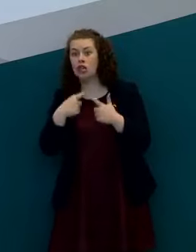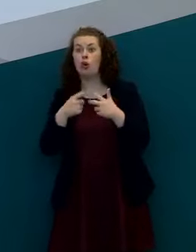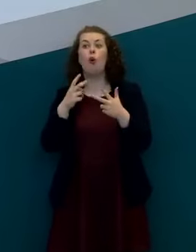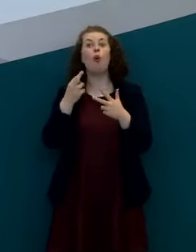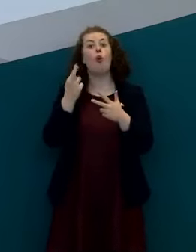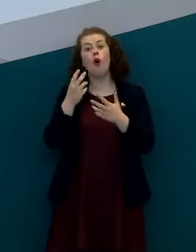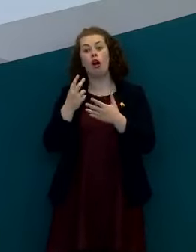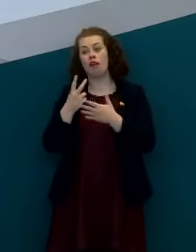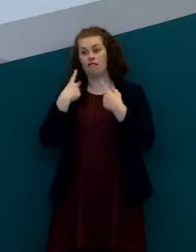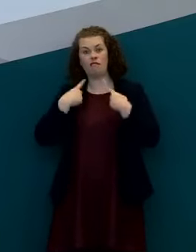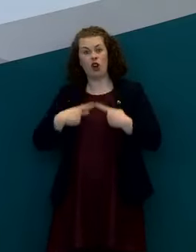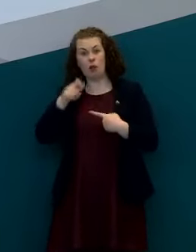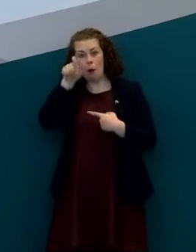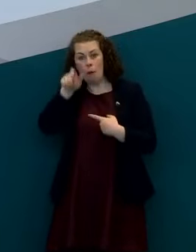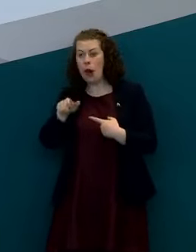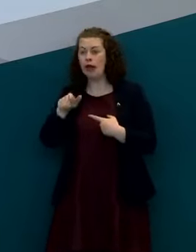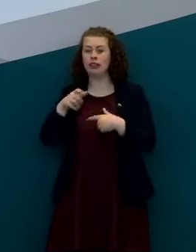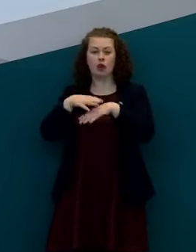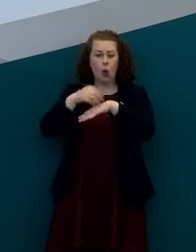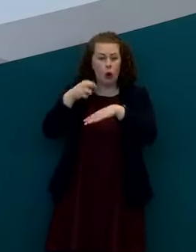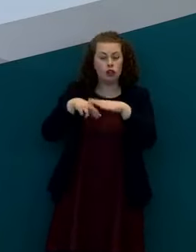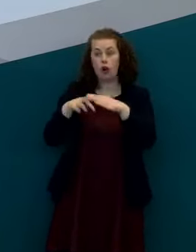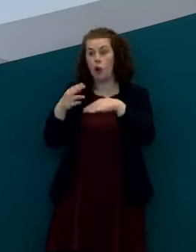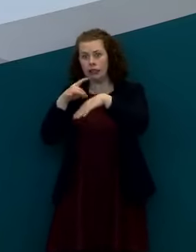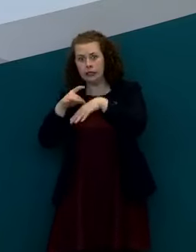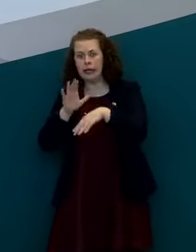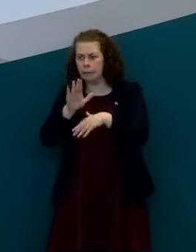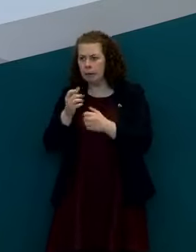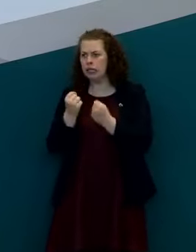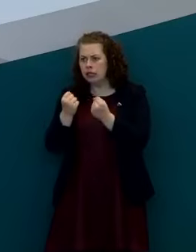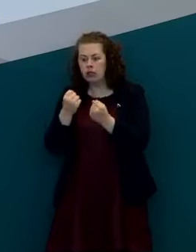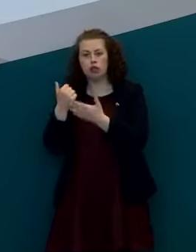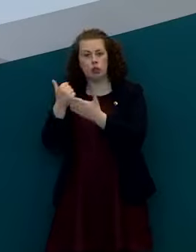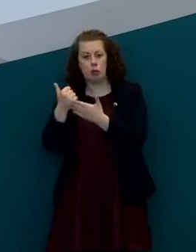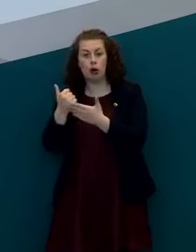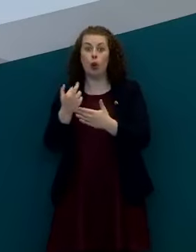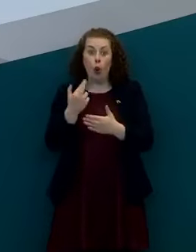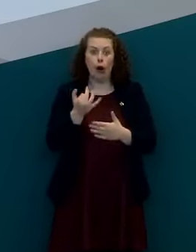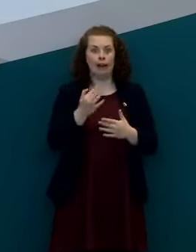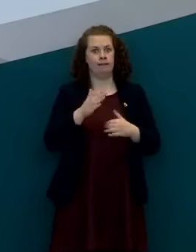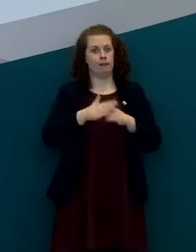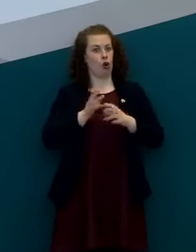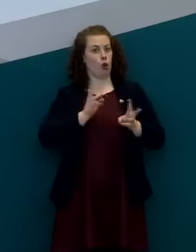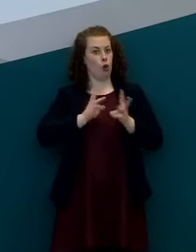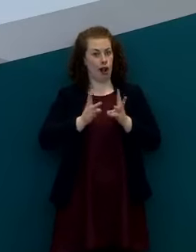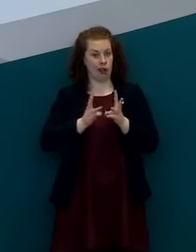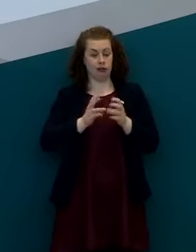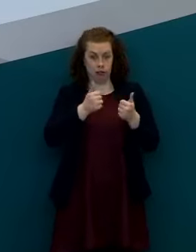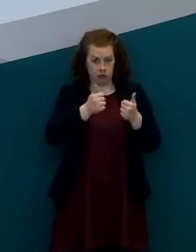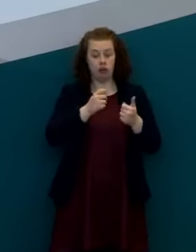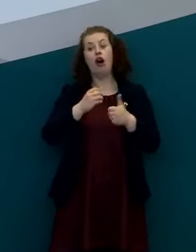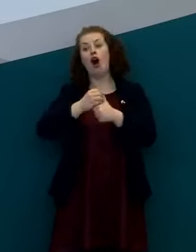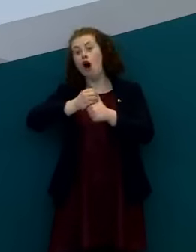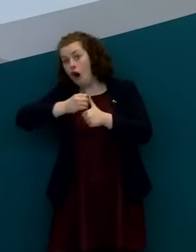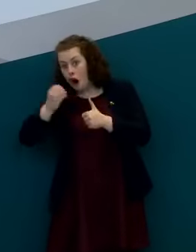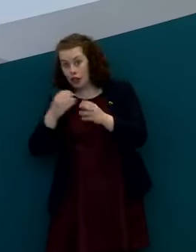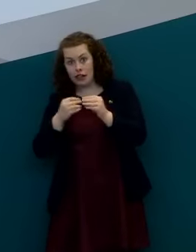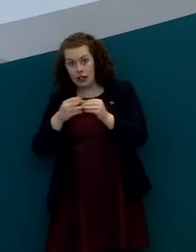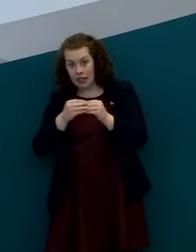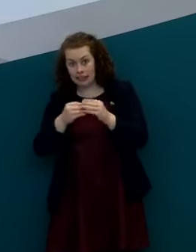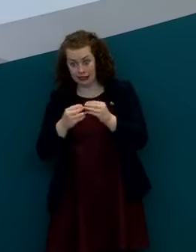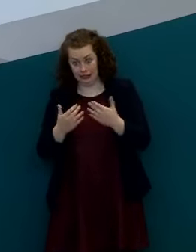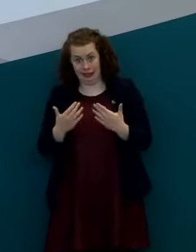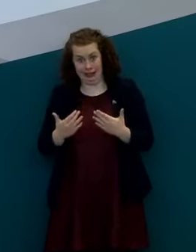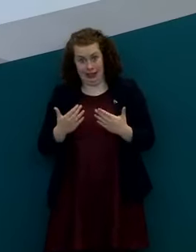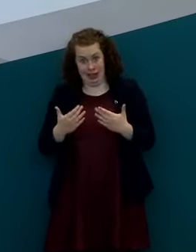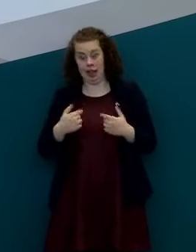in your own family that kind of thing uh and then traveling if you're an essential worker in all other circumstances and that's for everybody else in the population the advice now